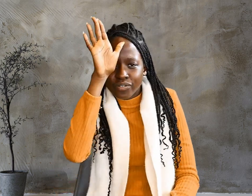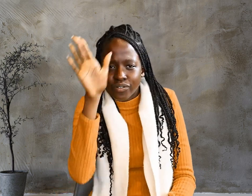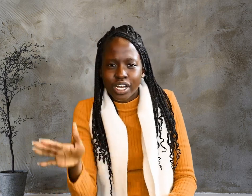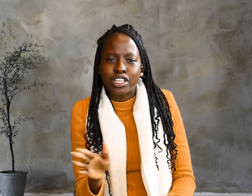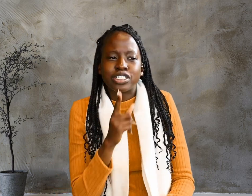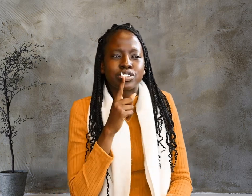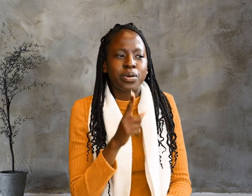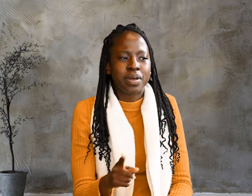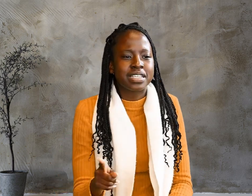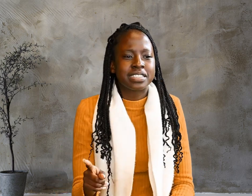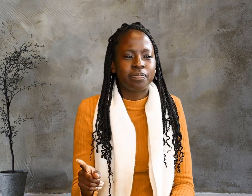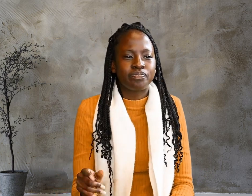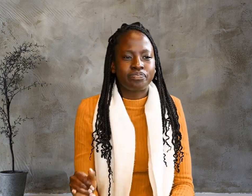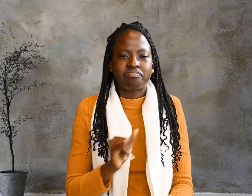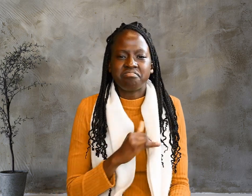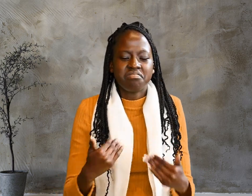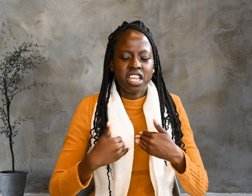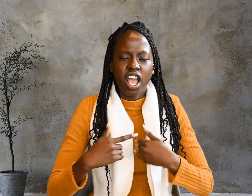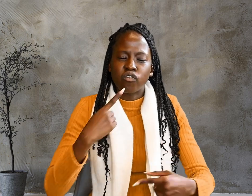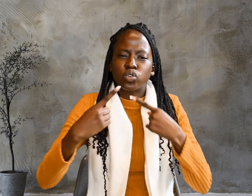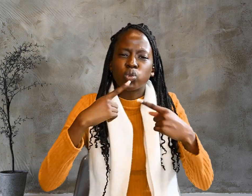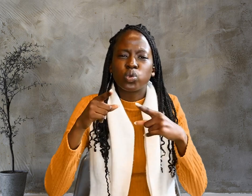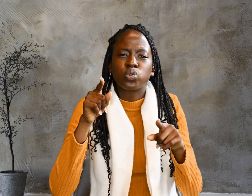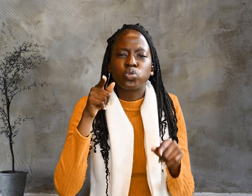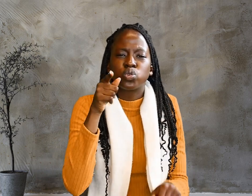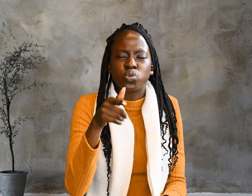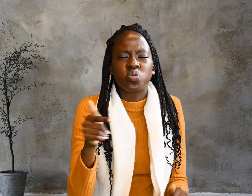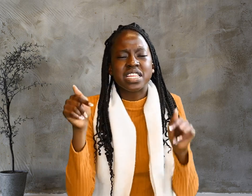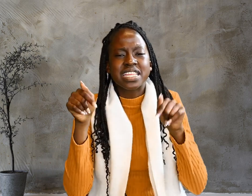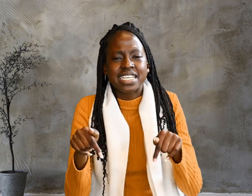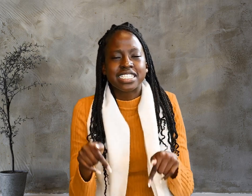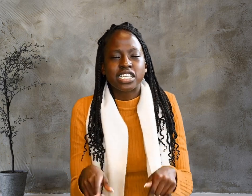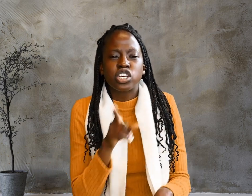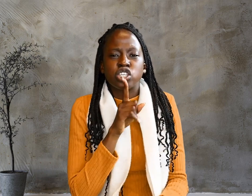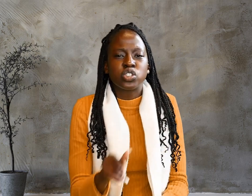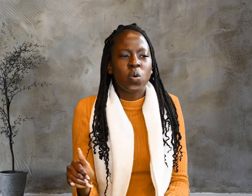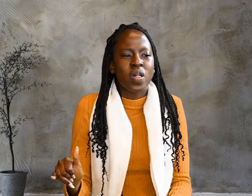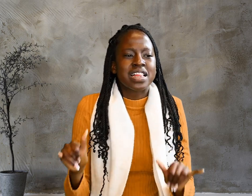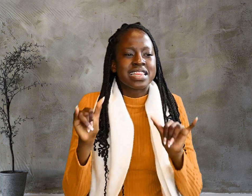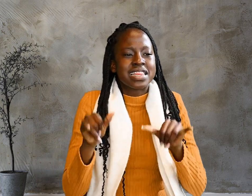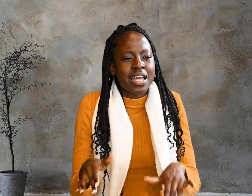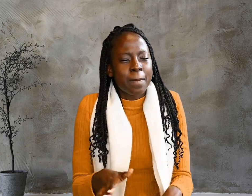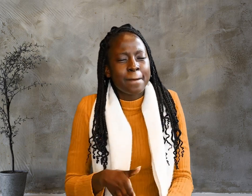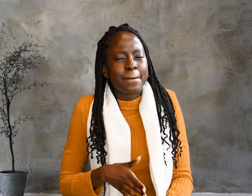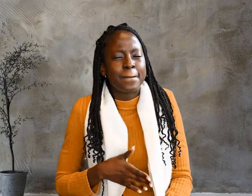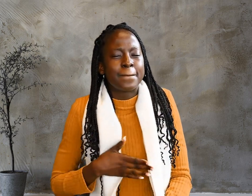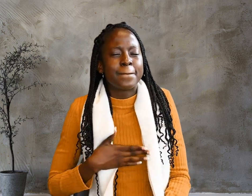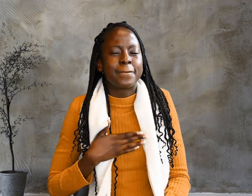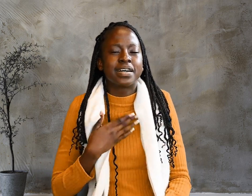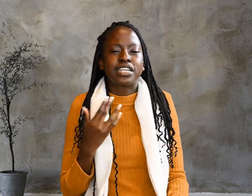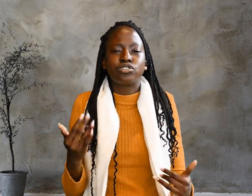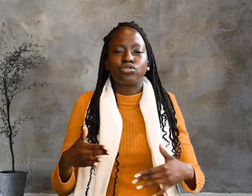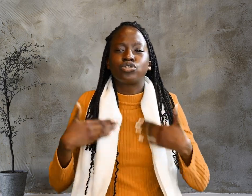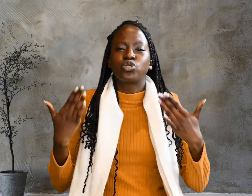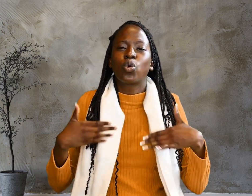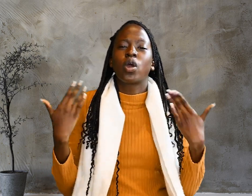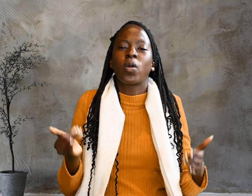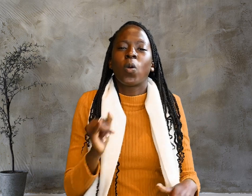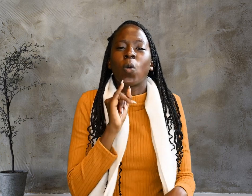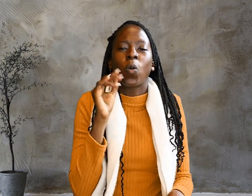I have told you this so that my joy may be in you and that your joy